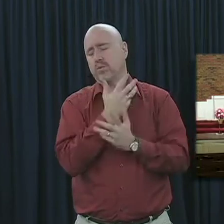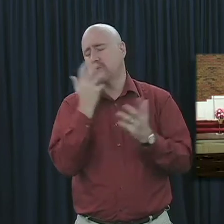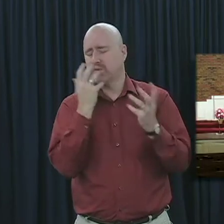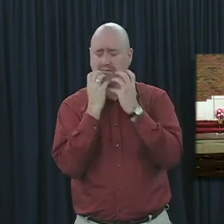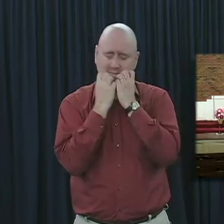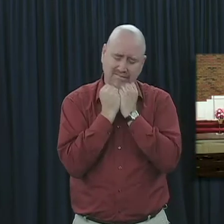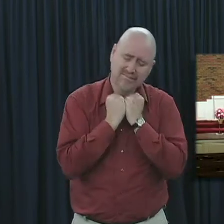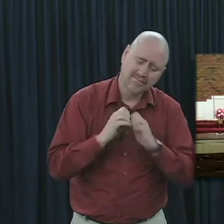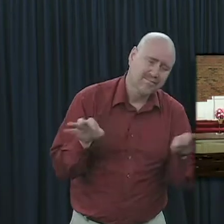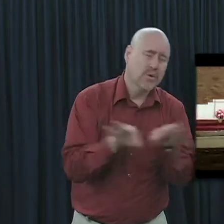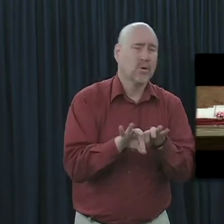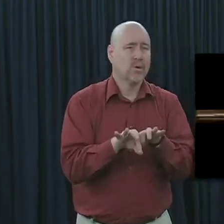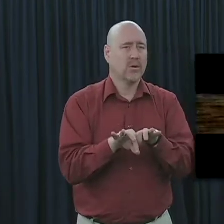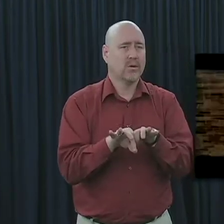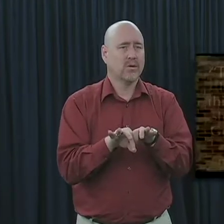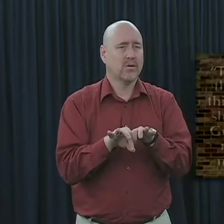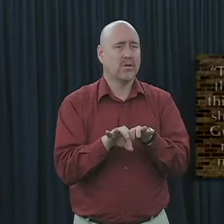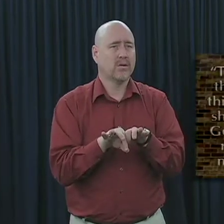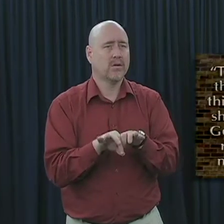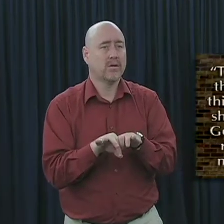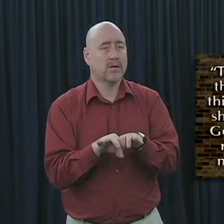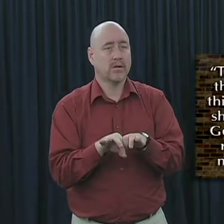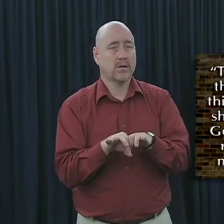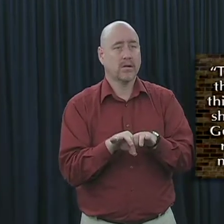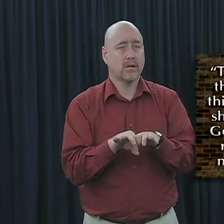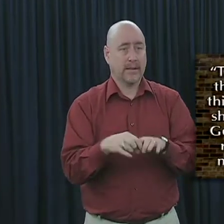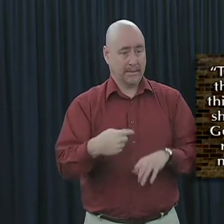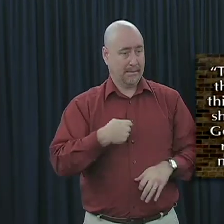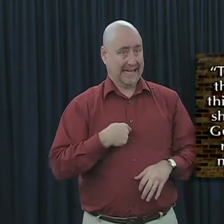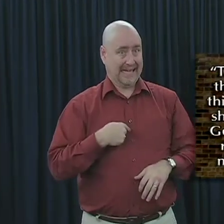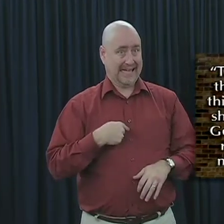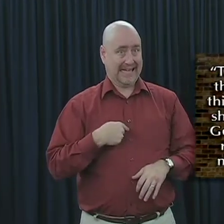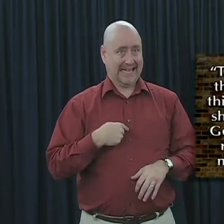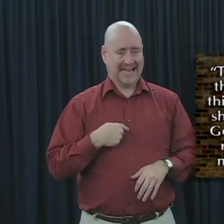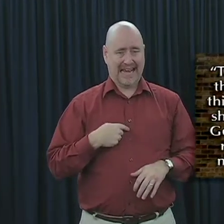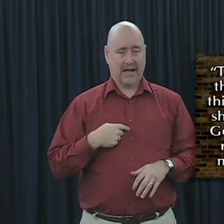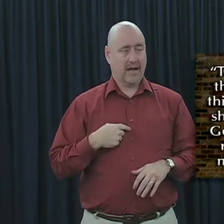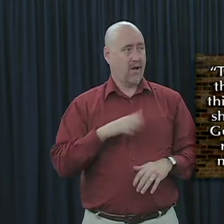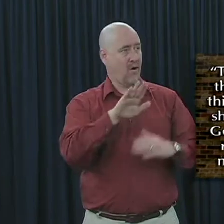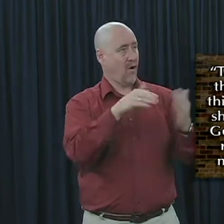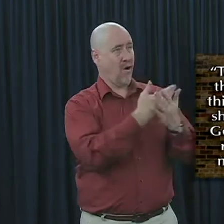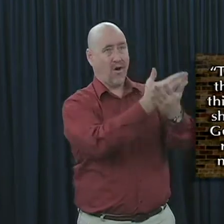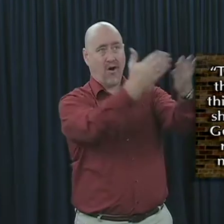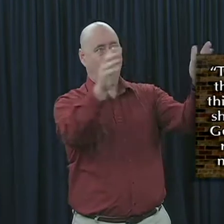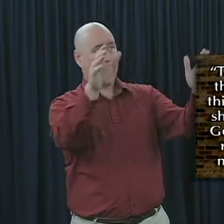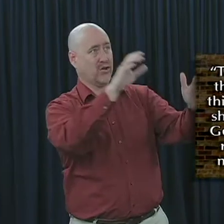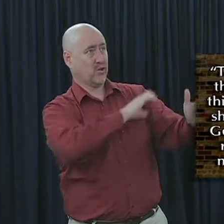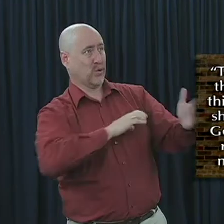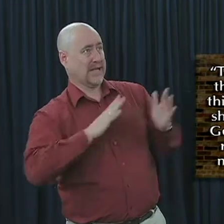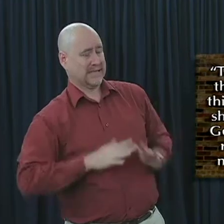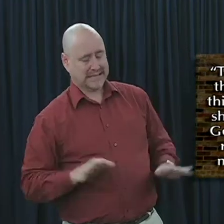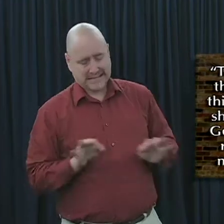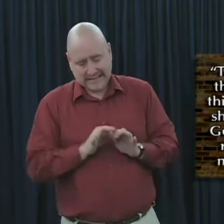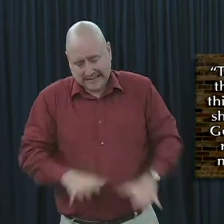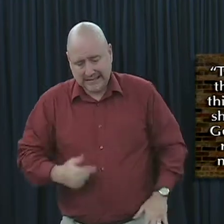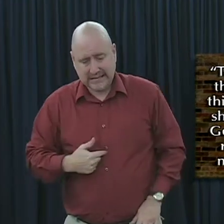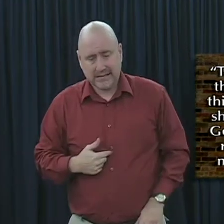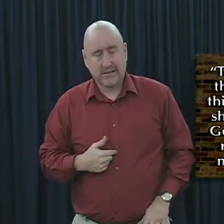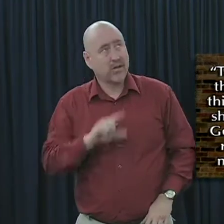and so important. To me, who am less than the least of all the saints, this grace was given, that I